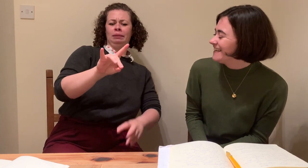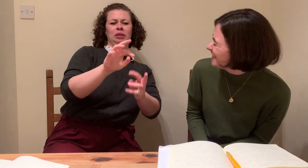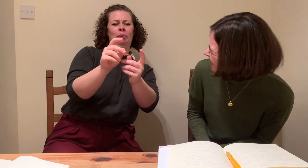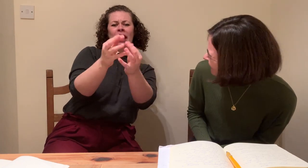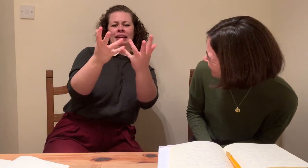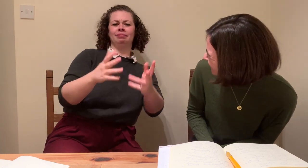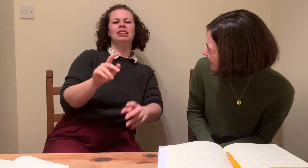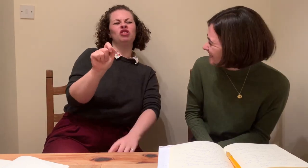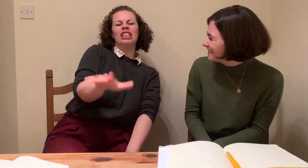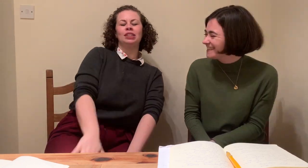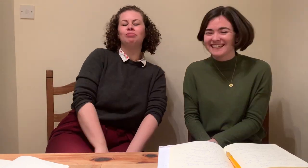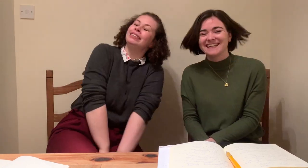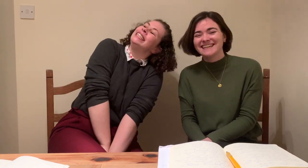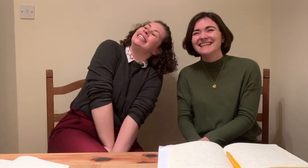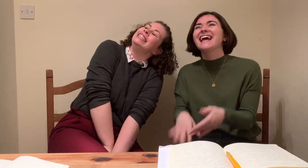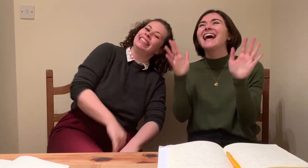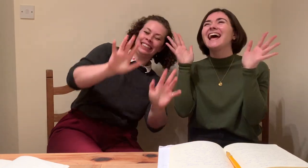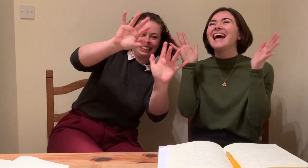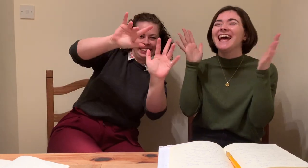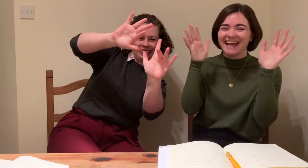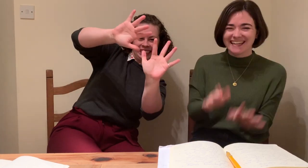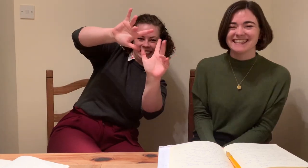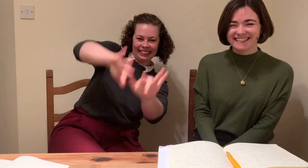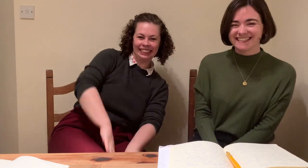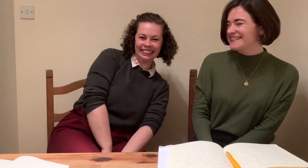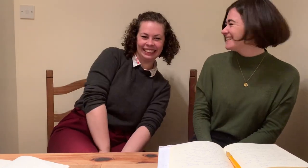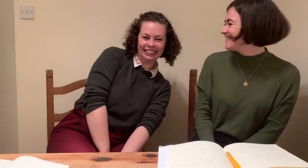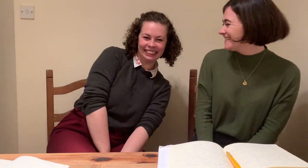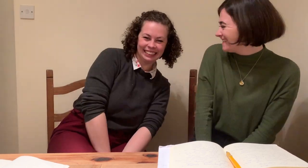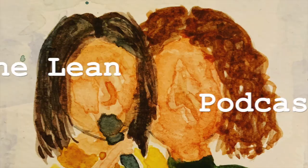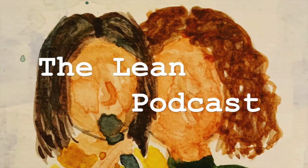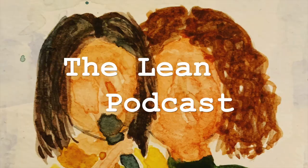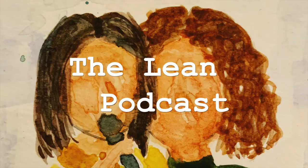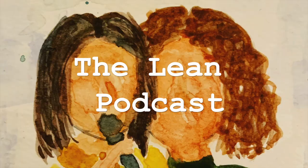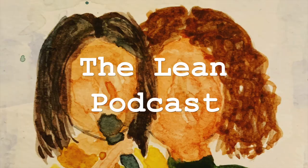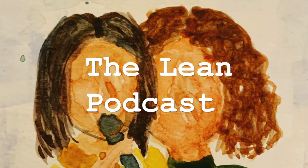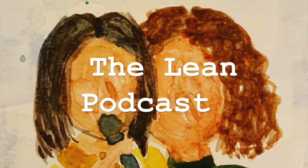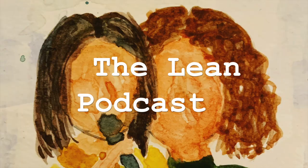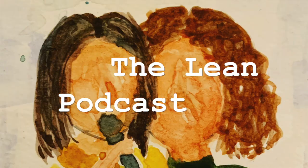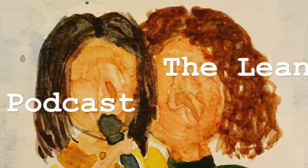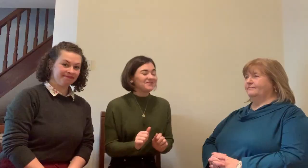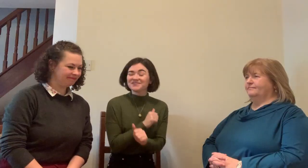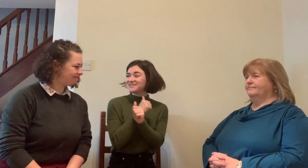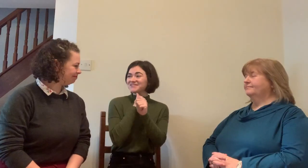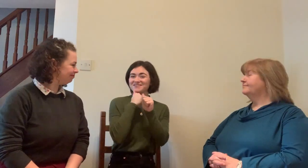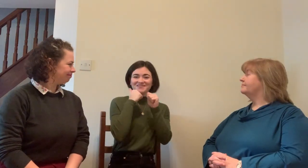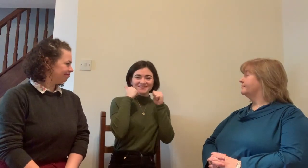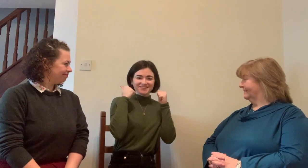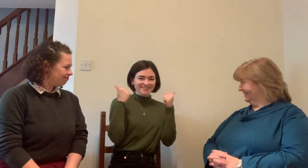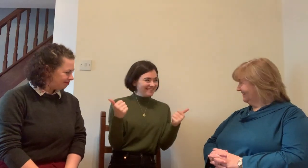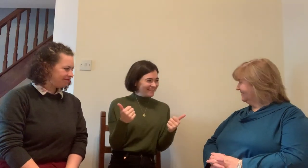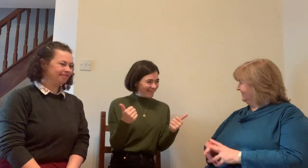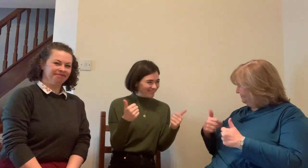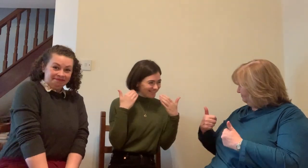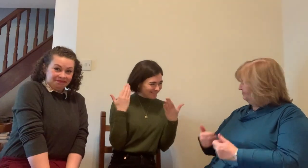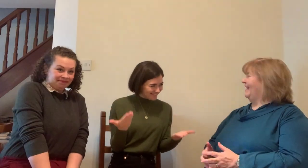here on the podcast to talk about deaf interpreting. Now, who have we got? Our special guest here.